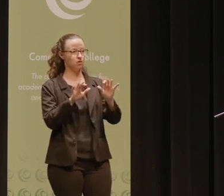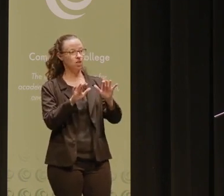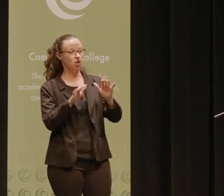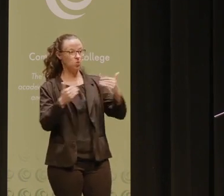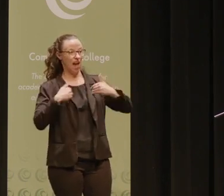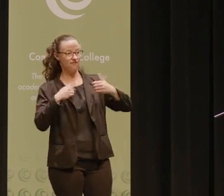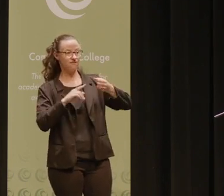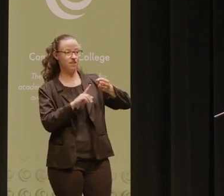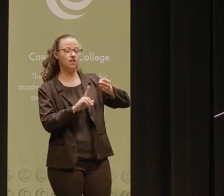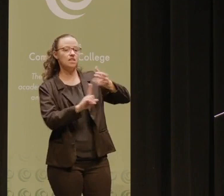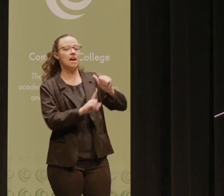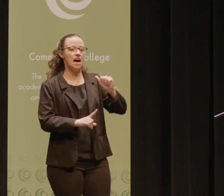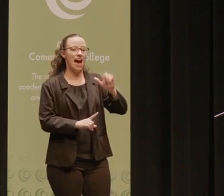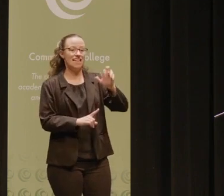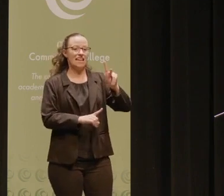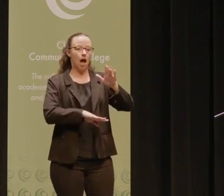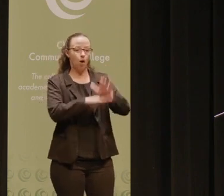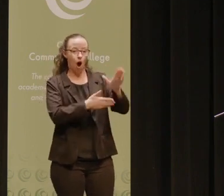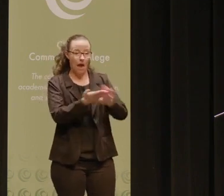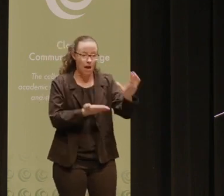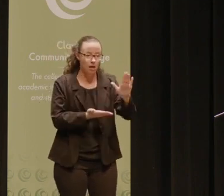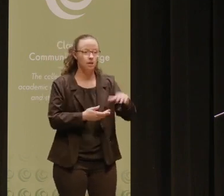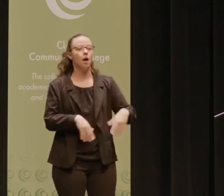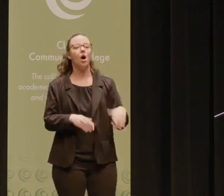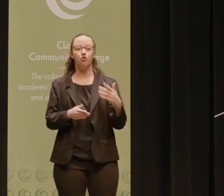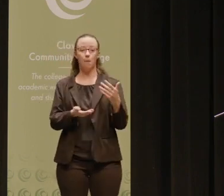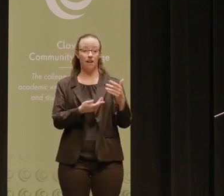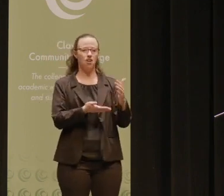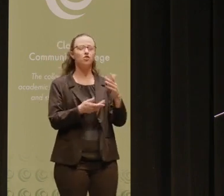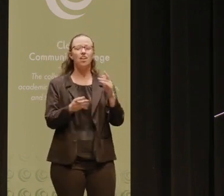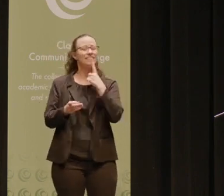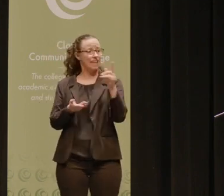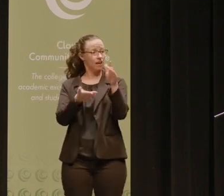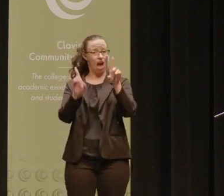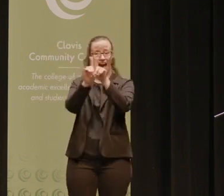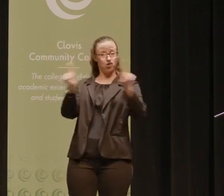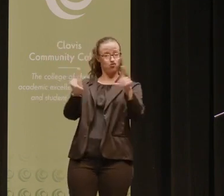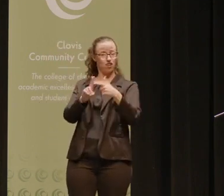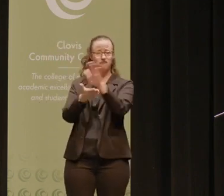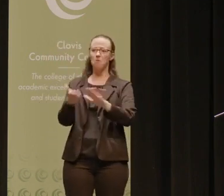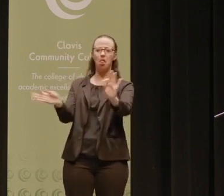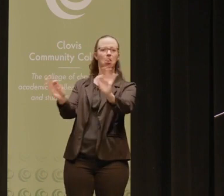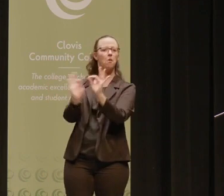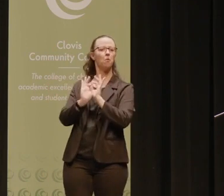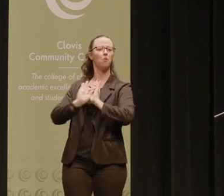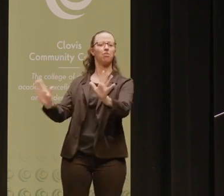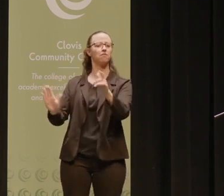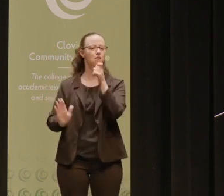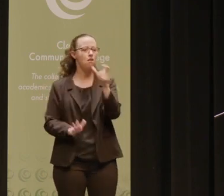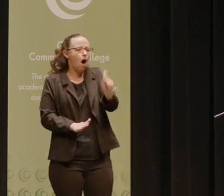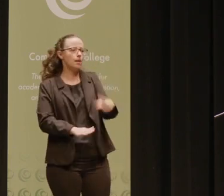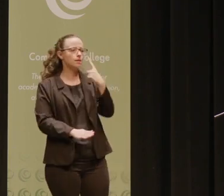on higher education by questioning the value and the worth of a college degree and suggesting that college is not